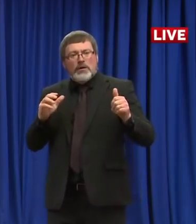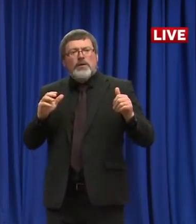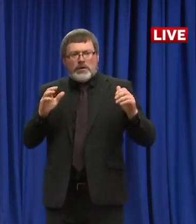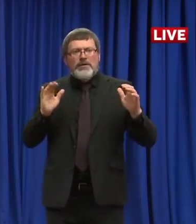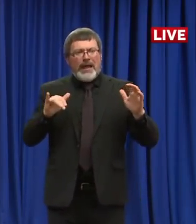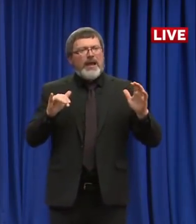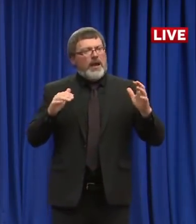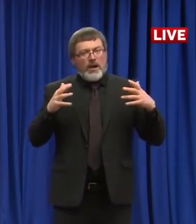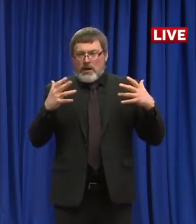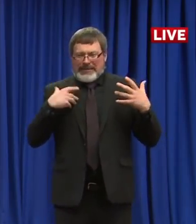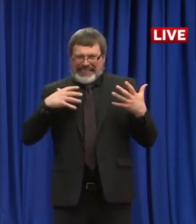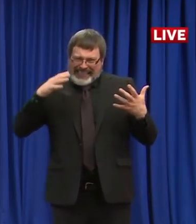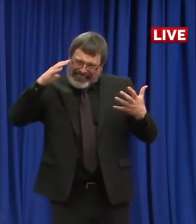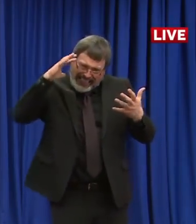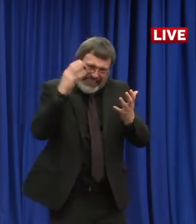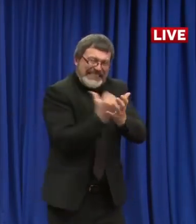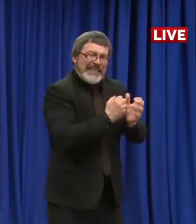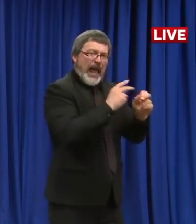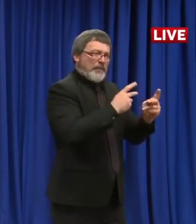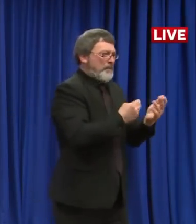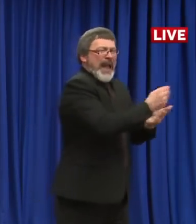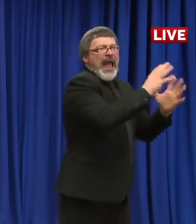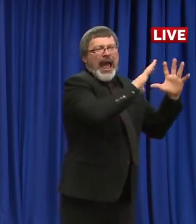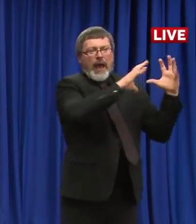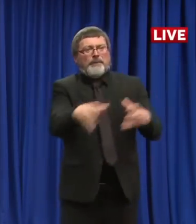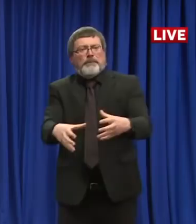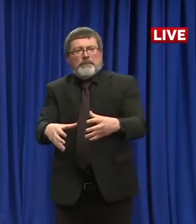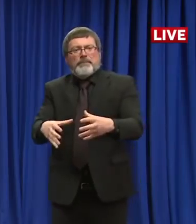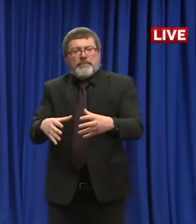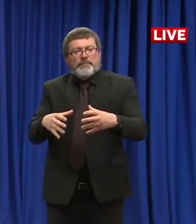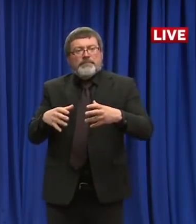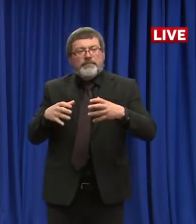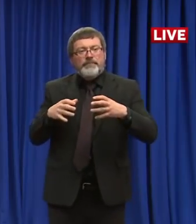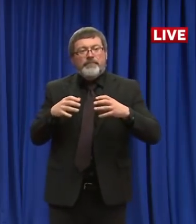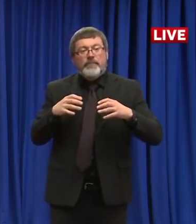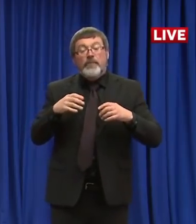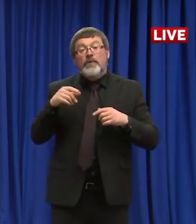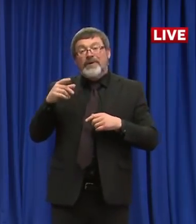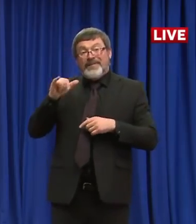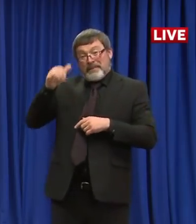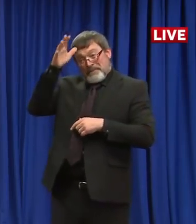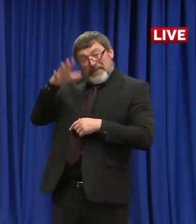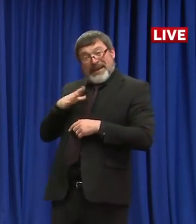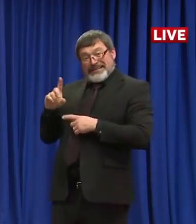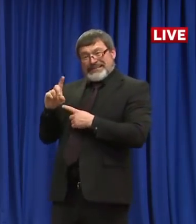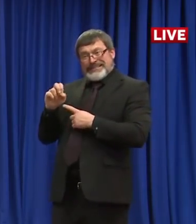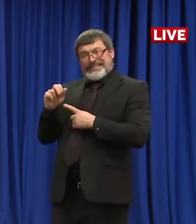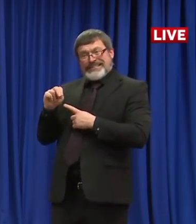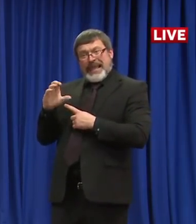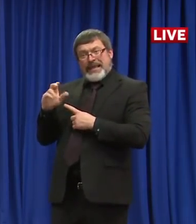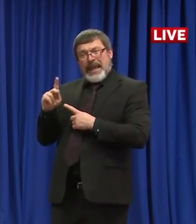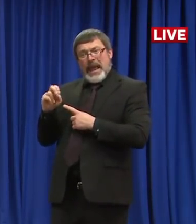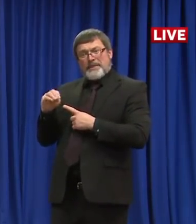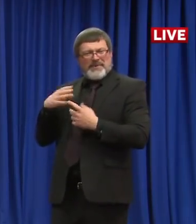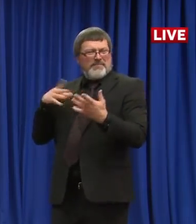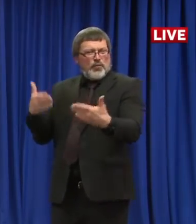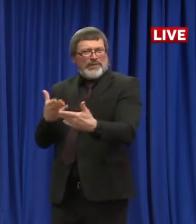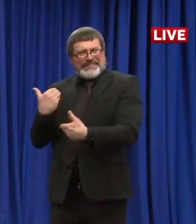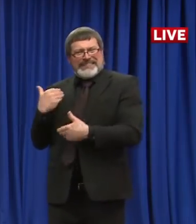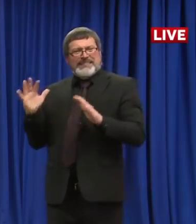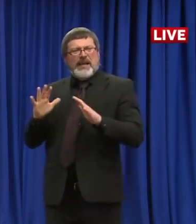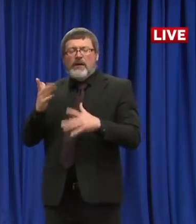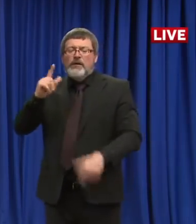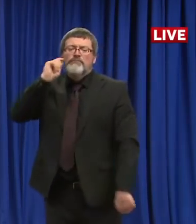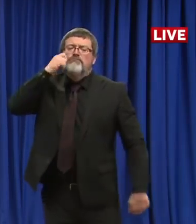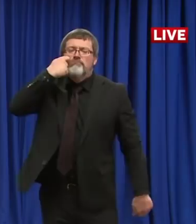you go to the back of the line. That deal doesn't happen. So when Dean Kamen does his magic and he did an incredible job, when FedEx, you know, says, look, we weren't expecting to